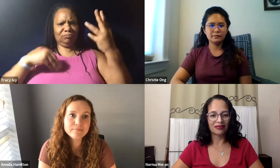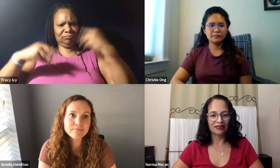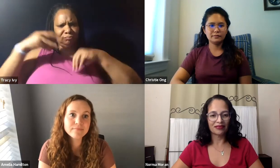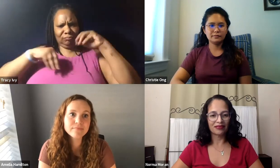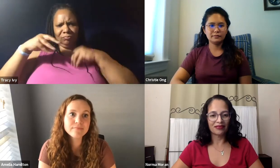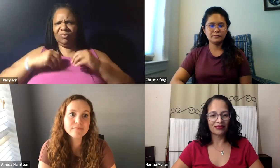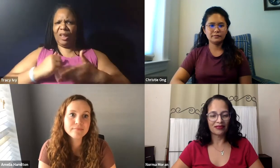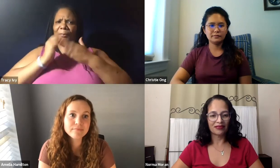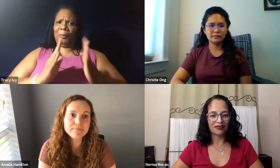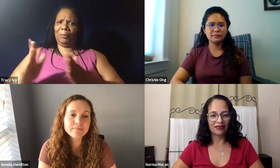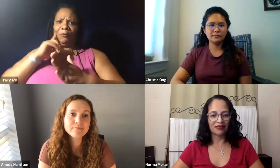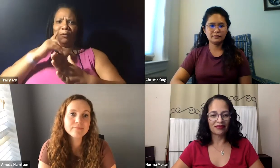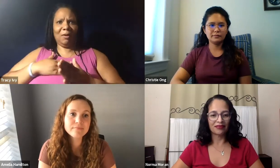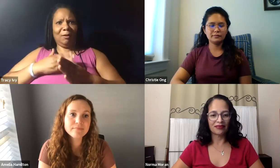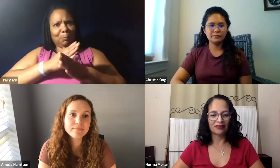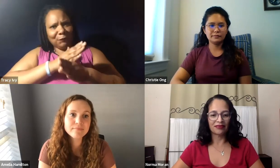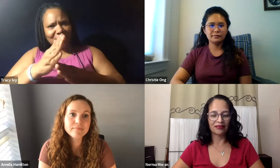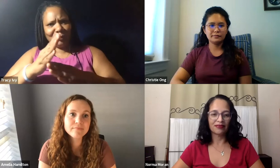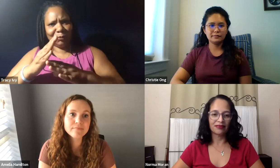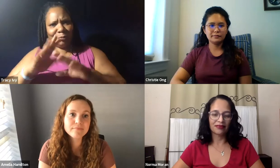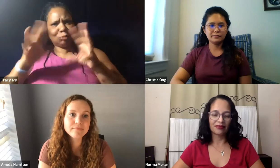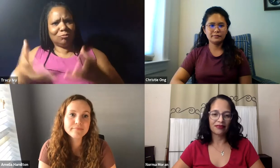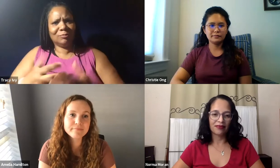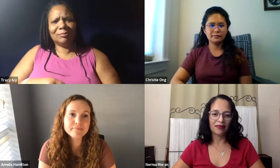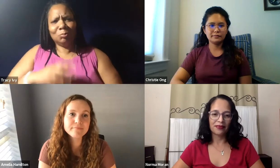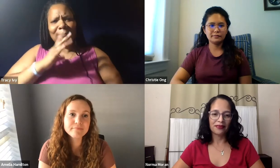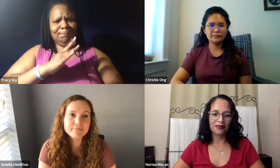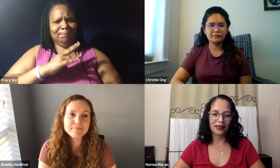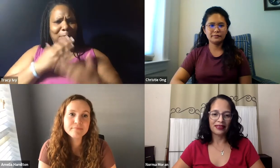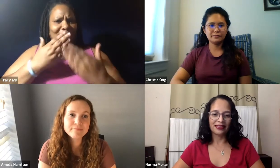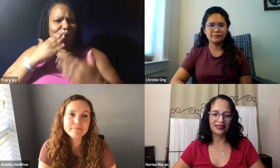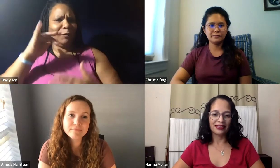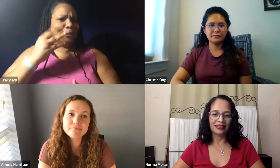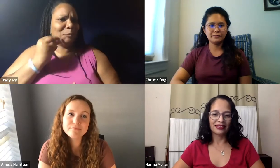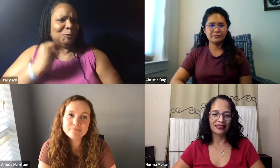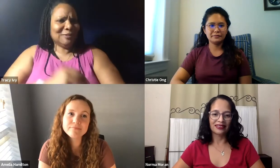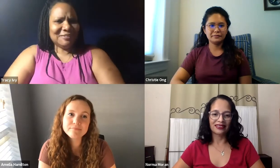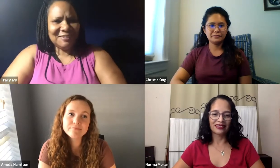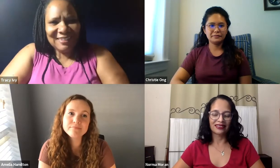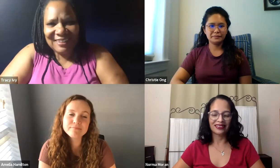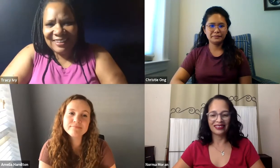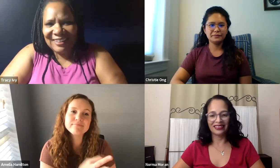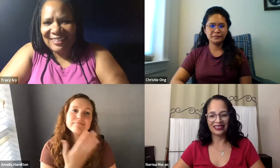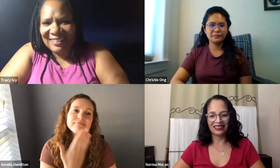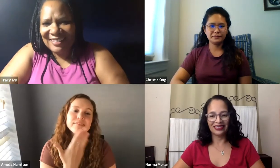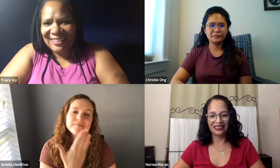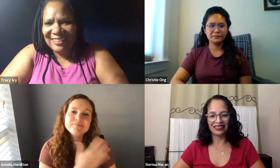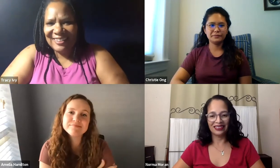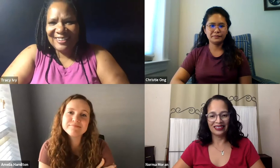networking. I'm able to hear about different issues out there in our community and make those a part